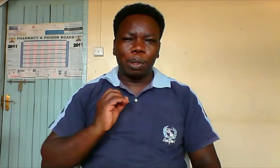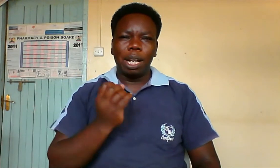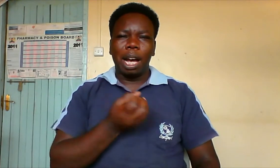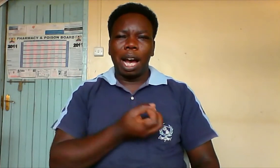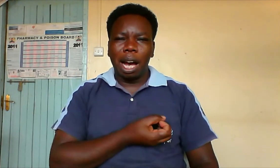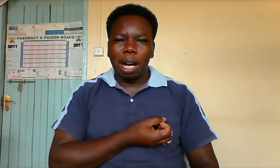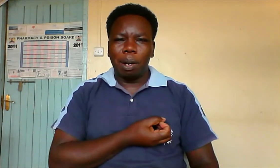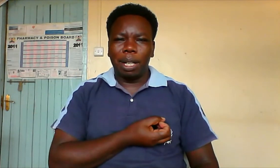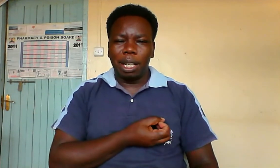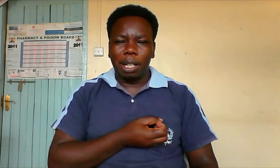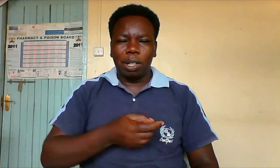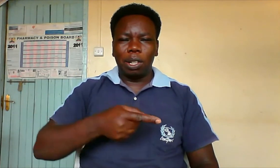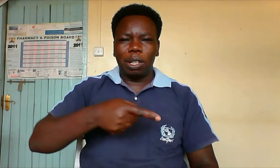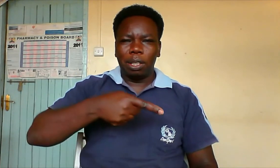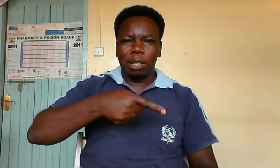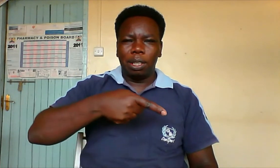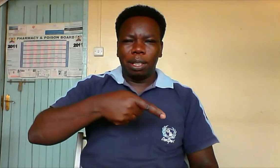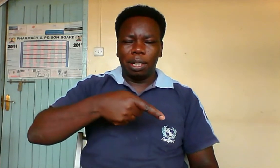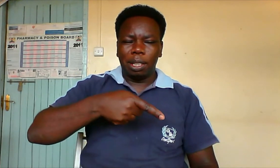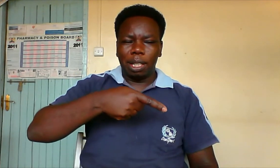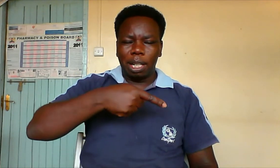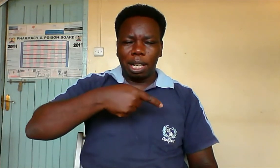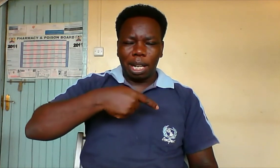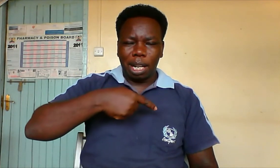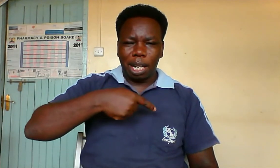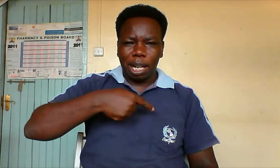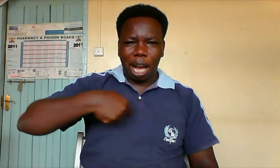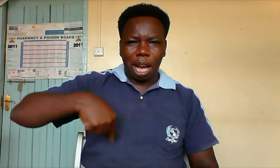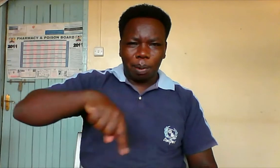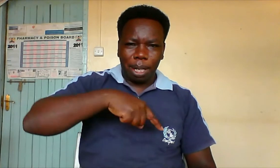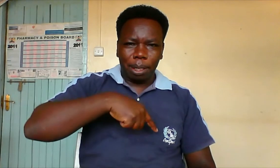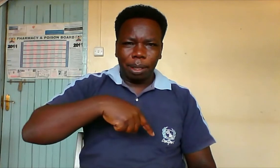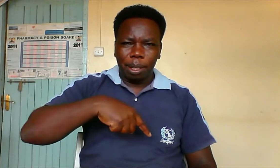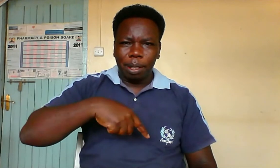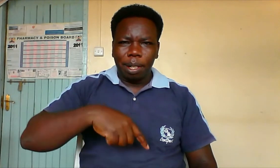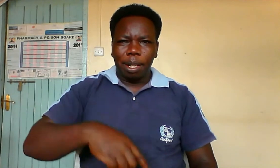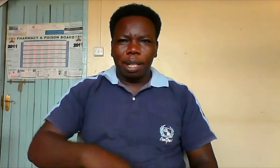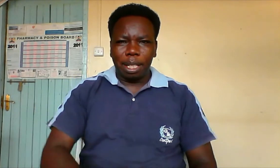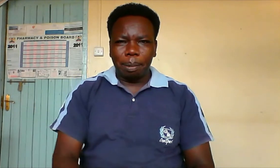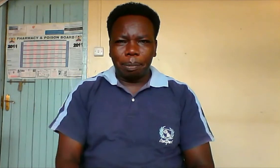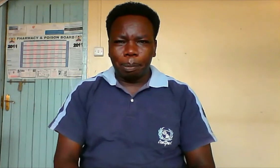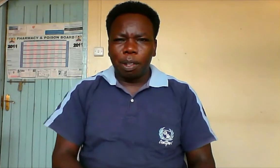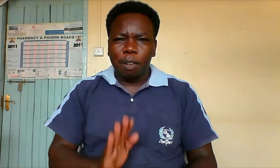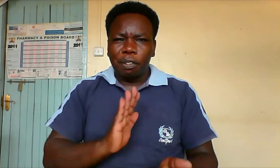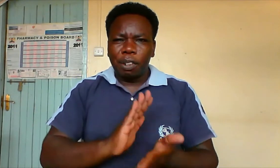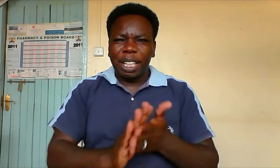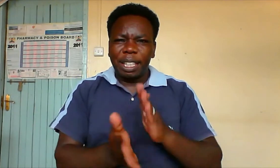our or our. The same, forgive,